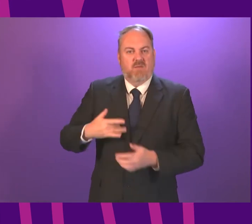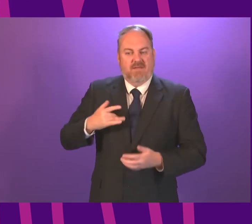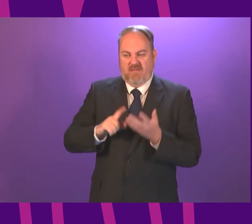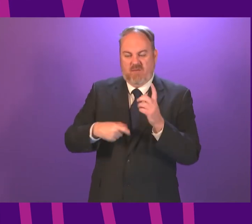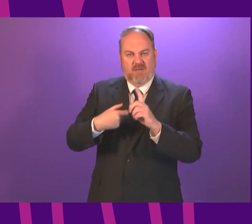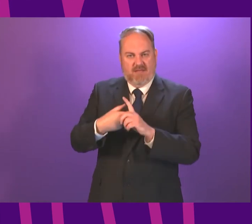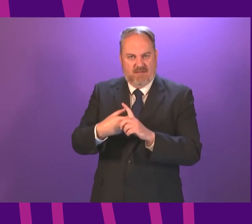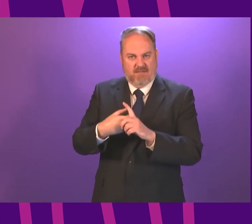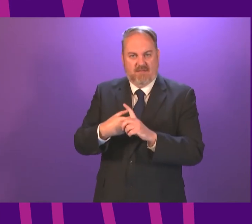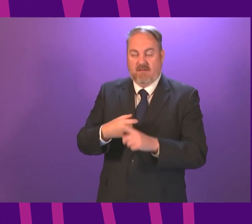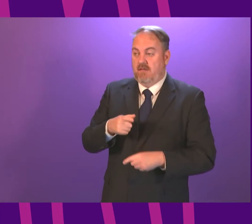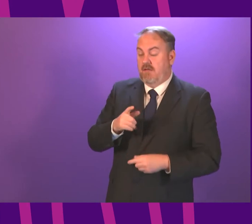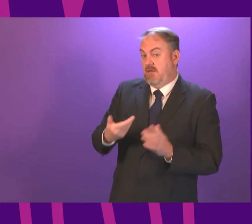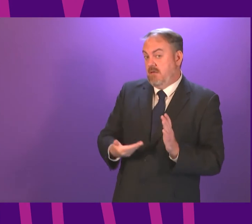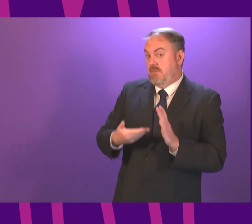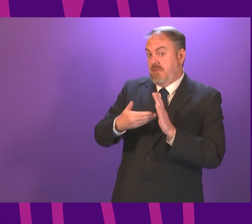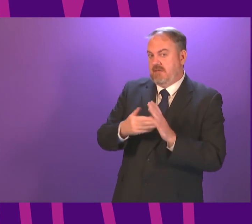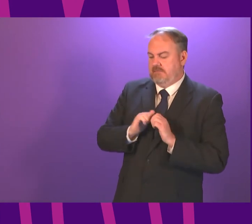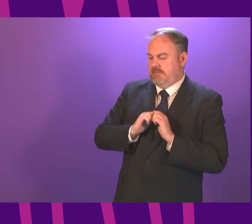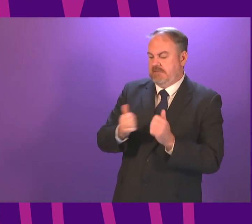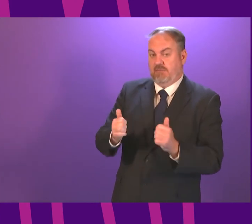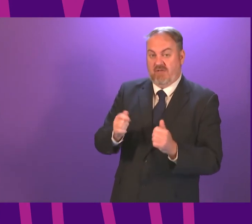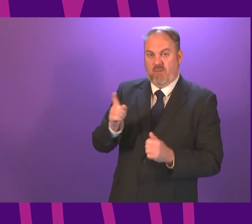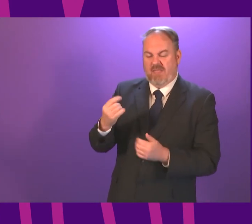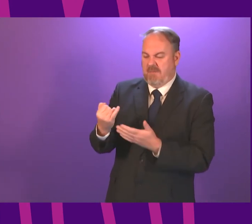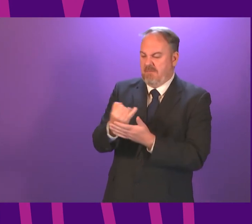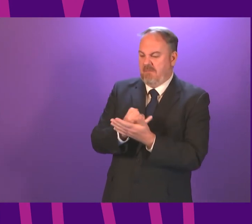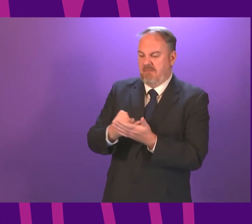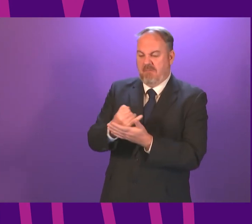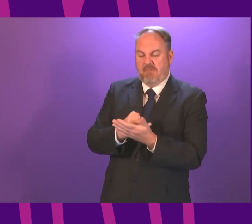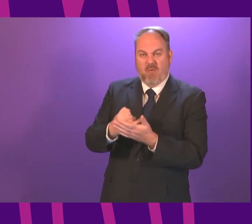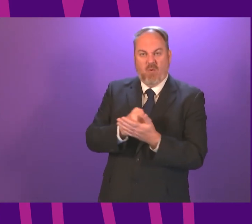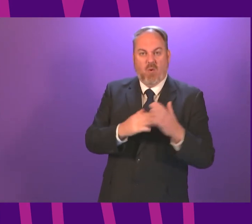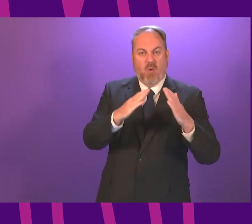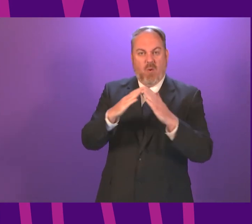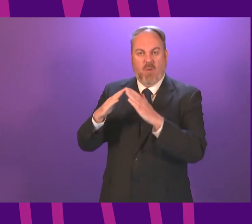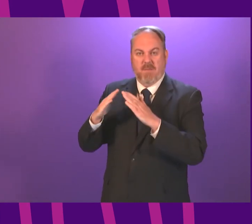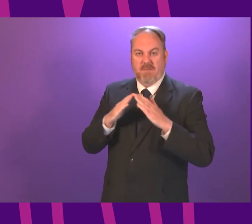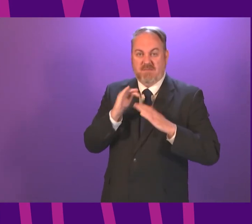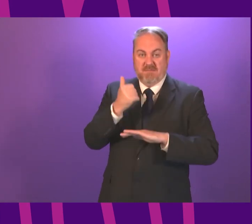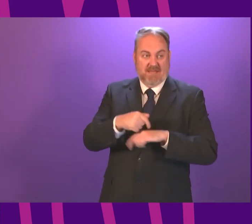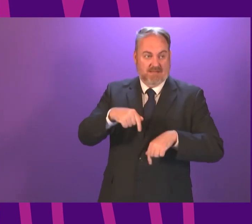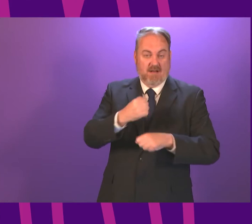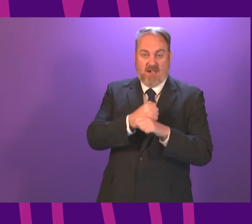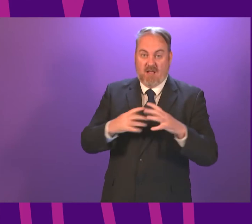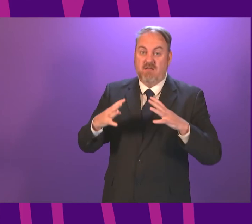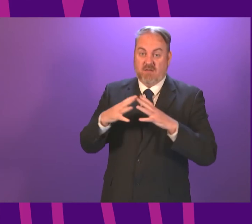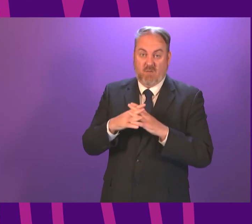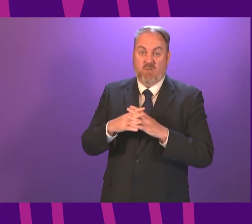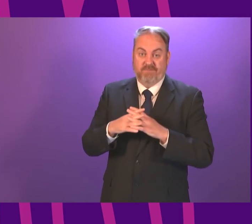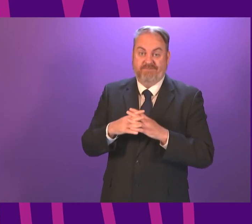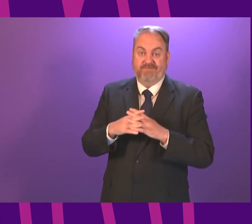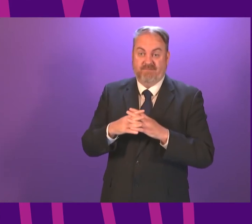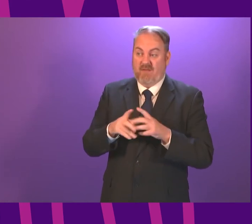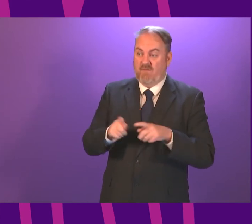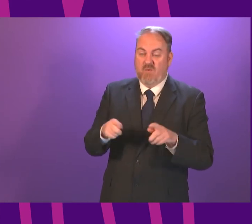not least the provision of inadequate accommodation for asylum seekers in the city of Glasgow. This government has, on many,